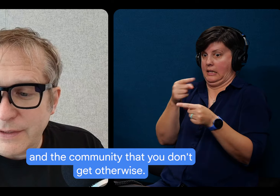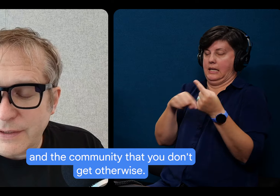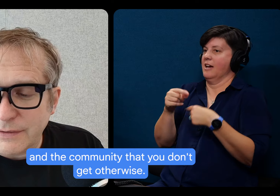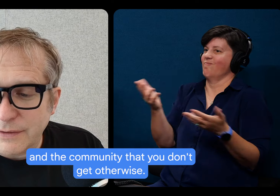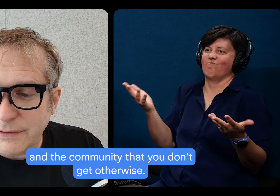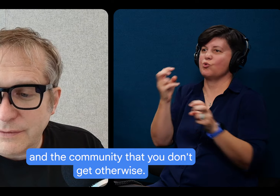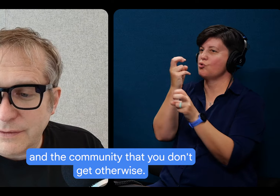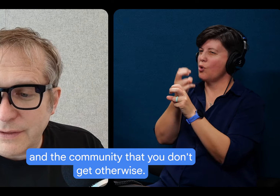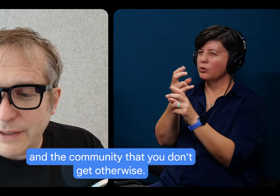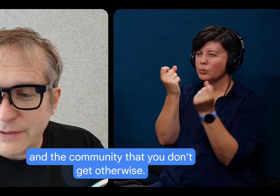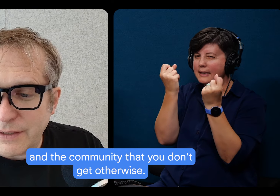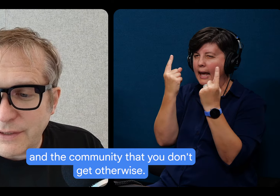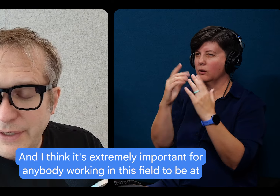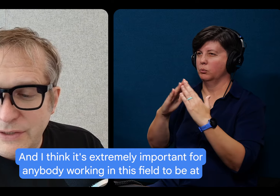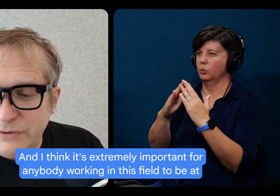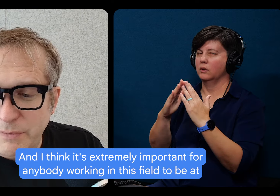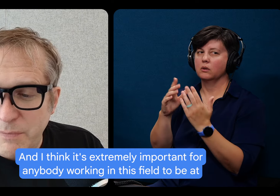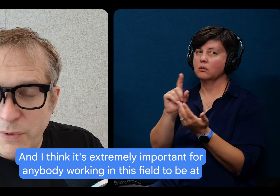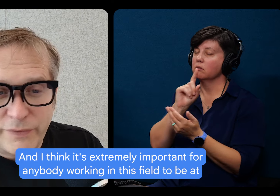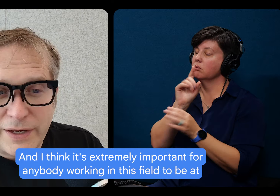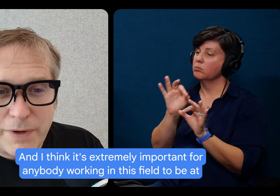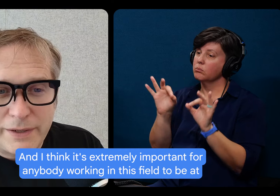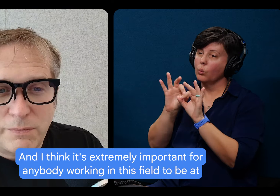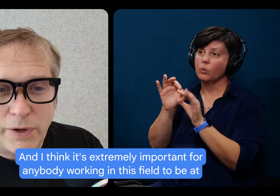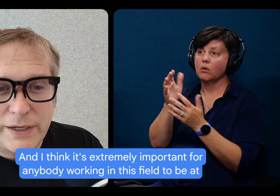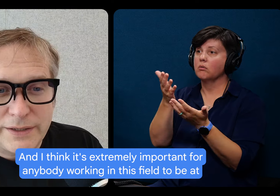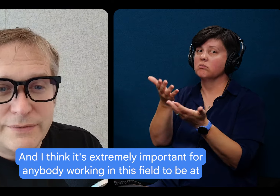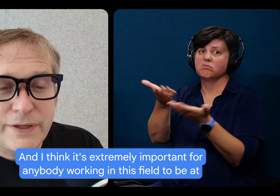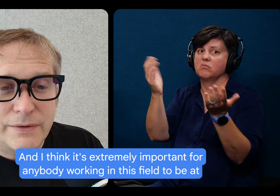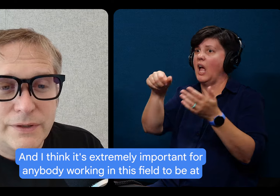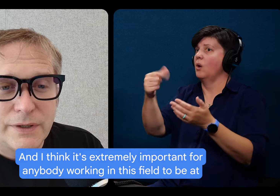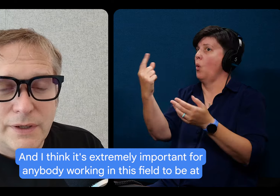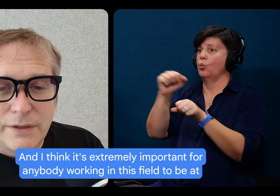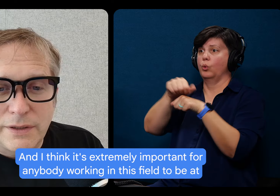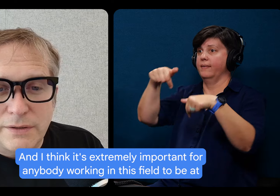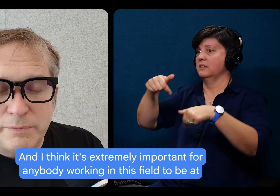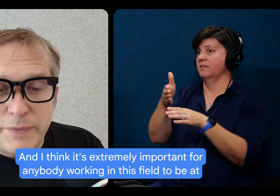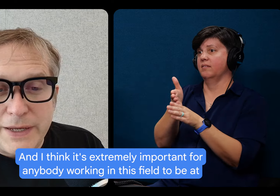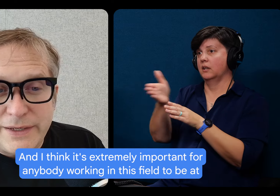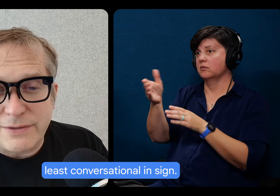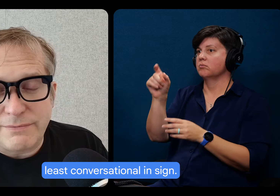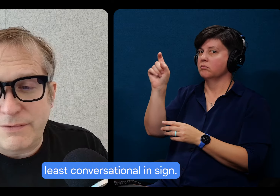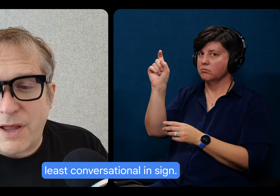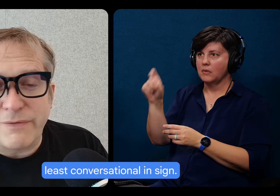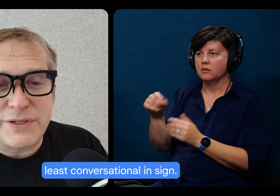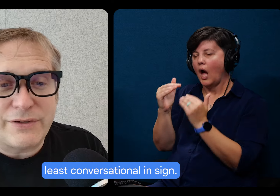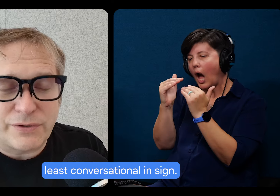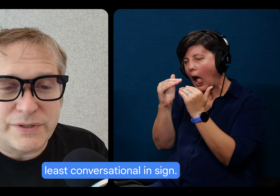and, uh, uh, it's, uh, I think it's extremely important for anybody working in this field to be at least